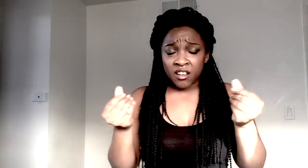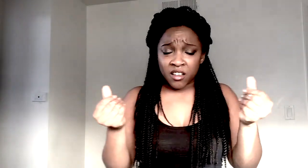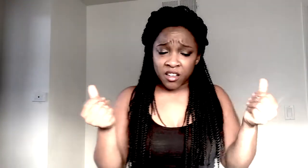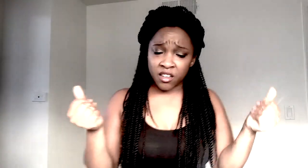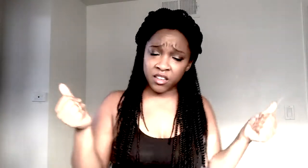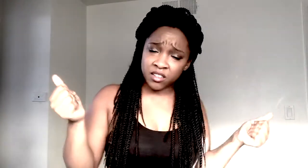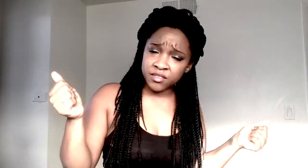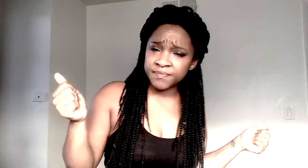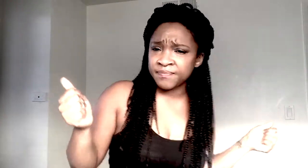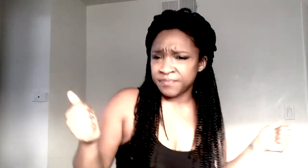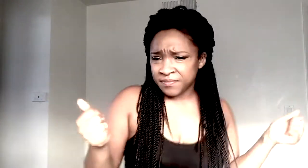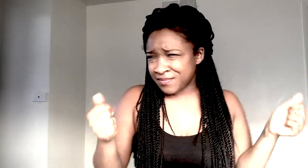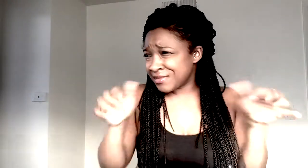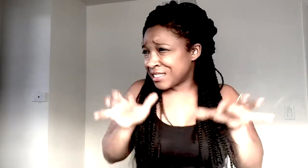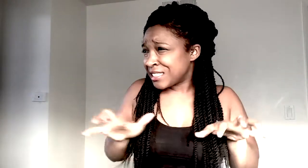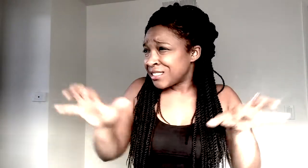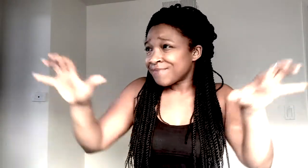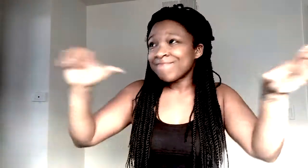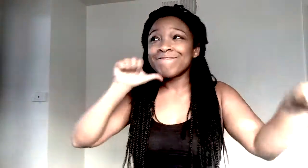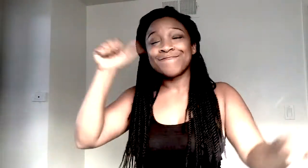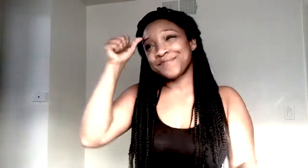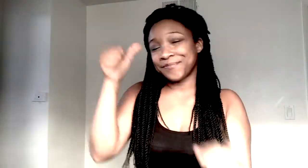And the crowds don't remember my name